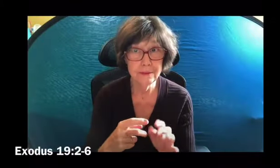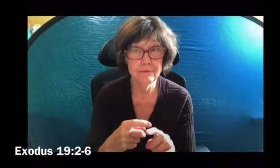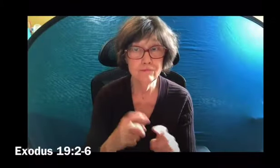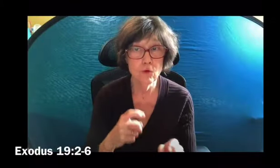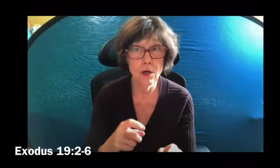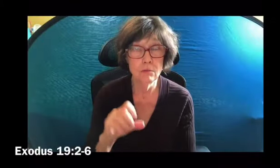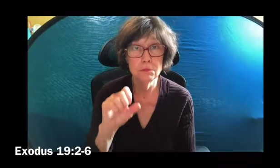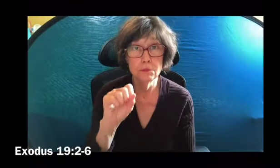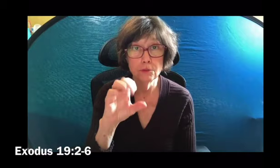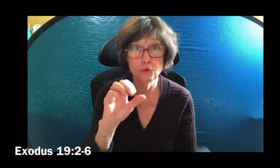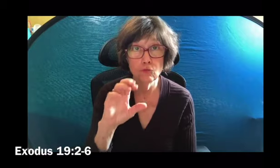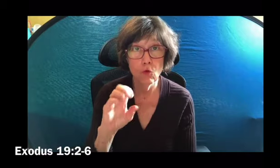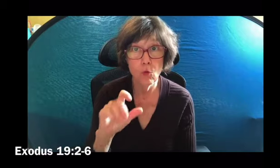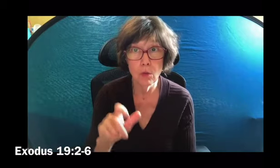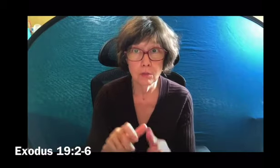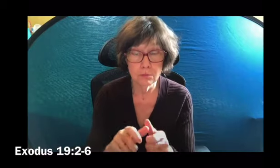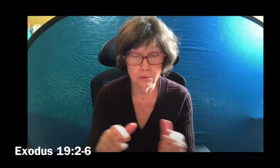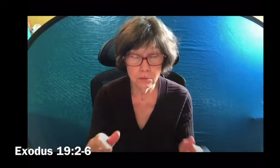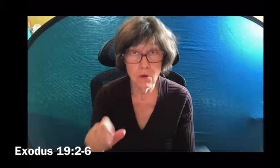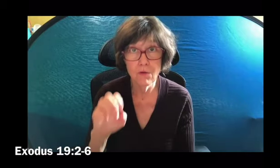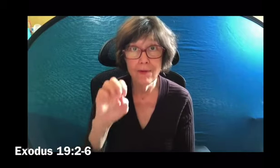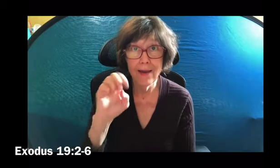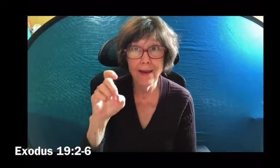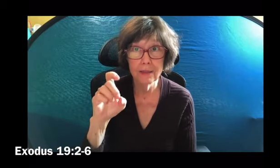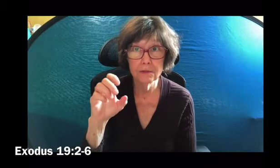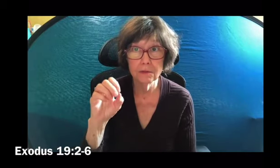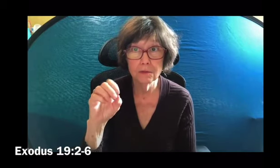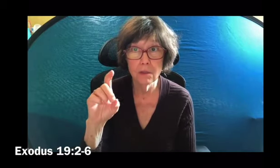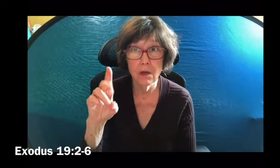Our first reading is from the Book of Exodus.